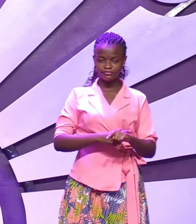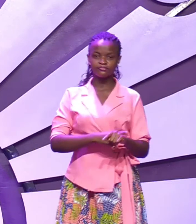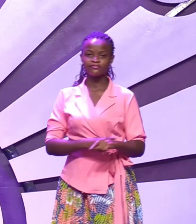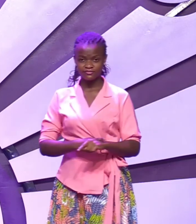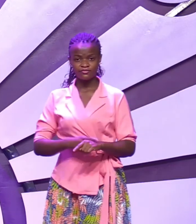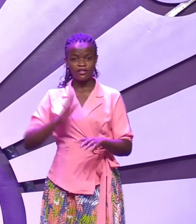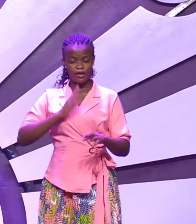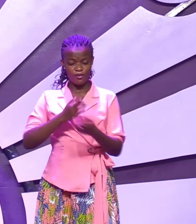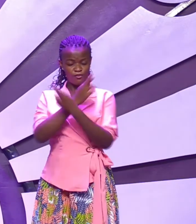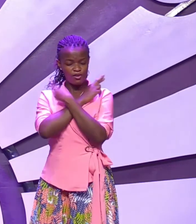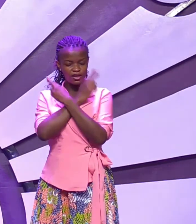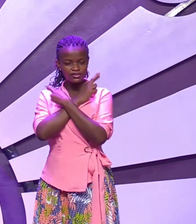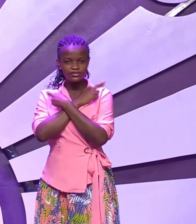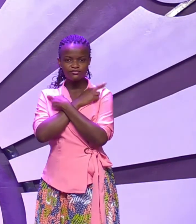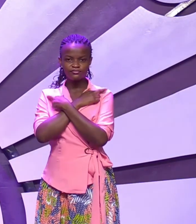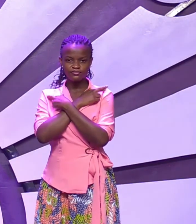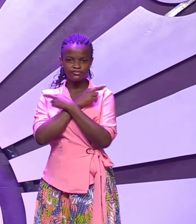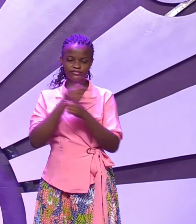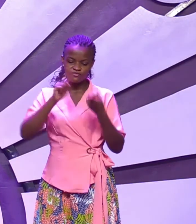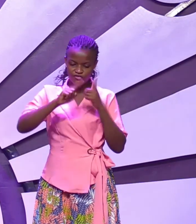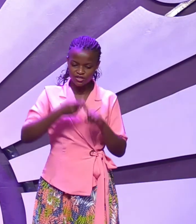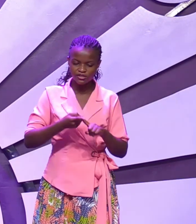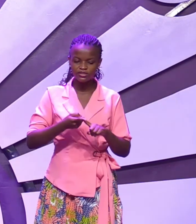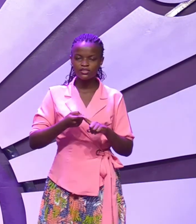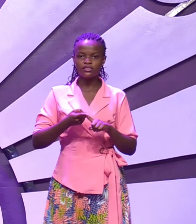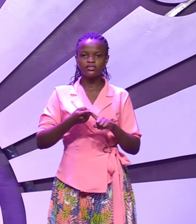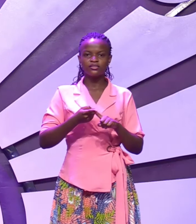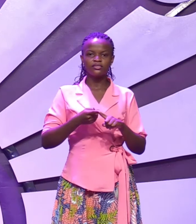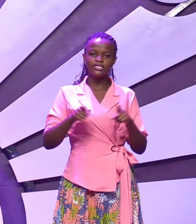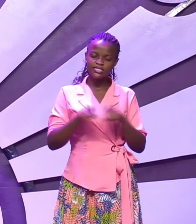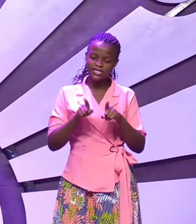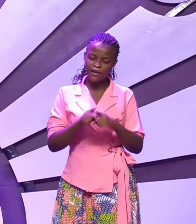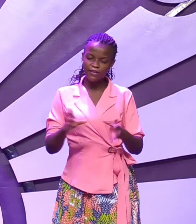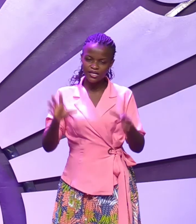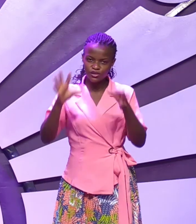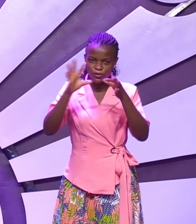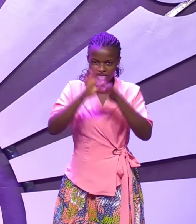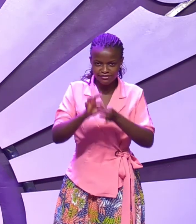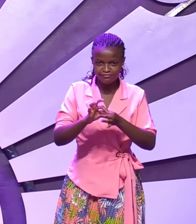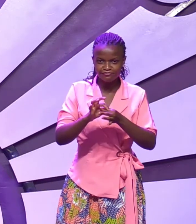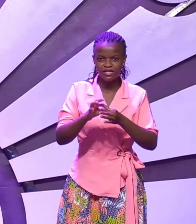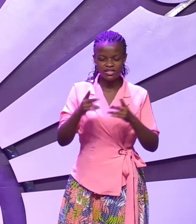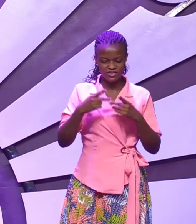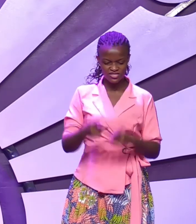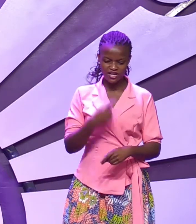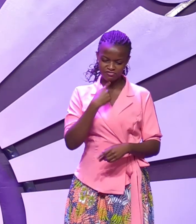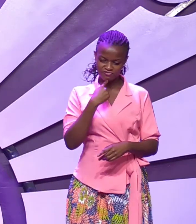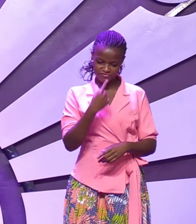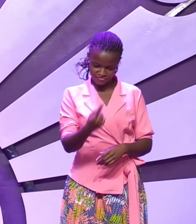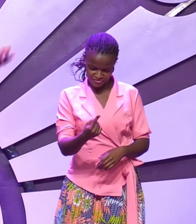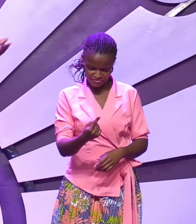our relatives are friends also join in they will tell you